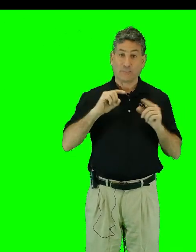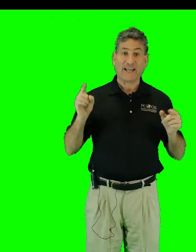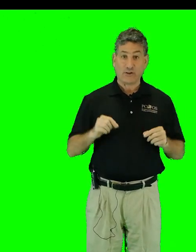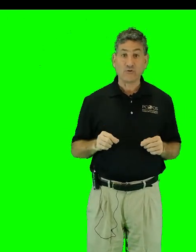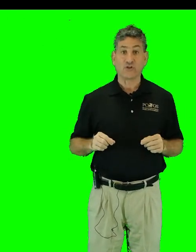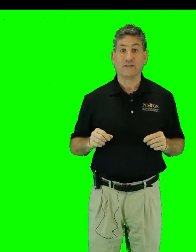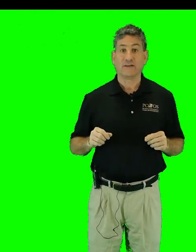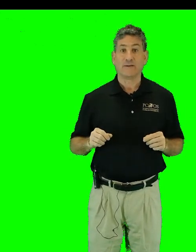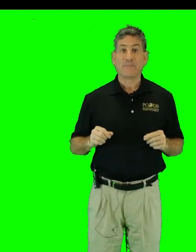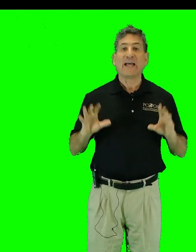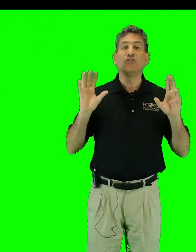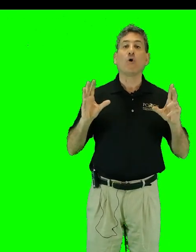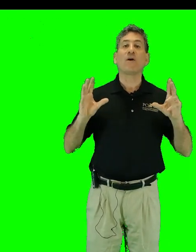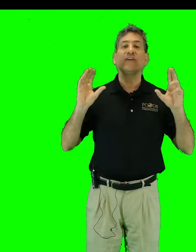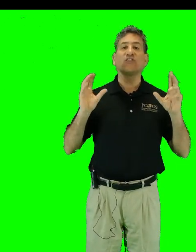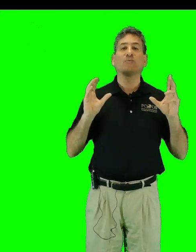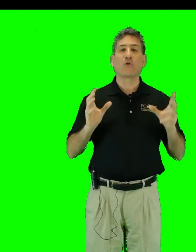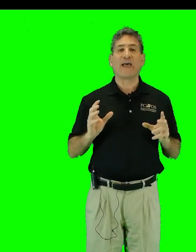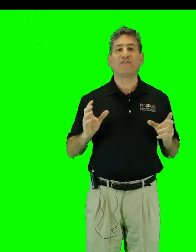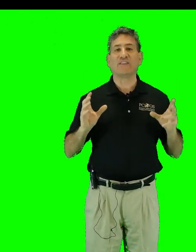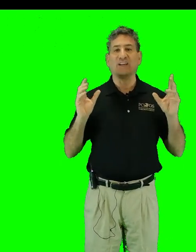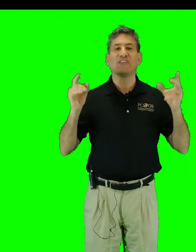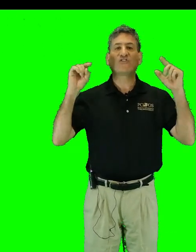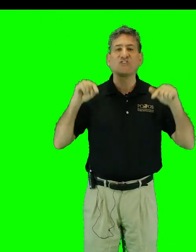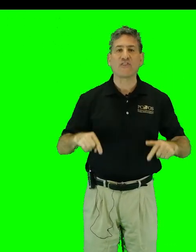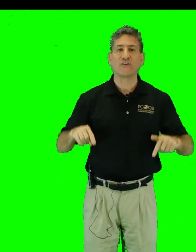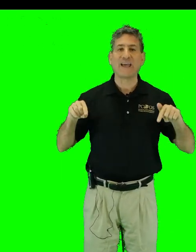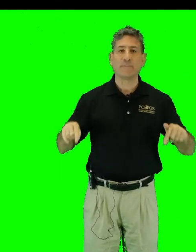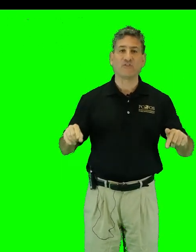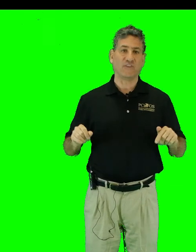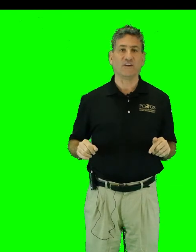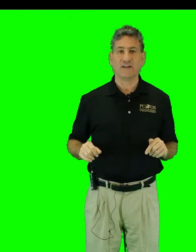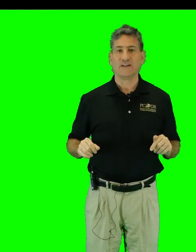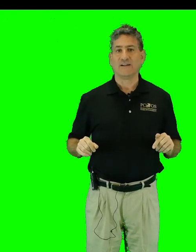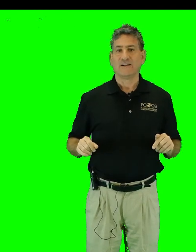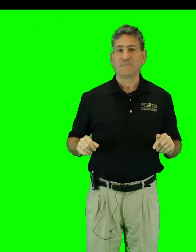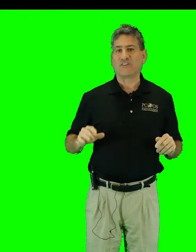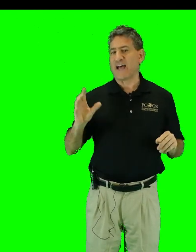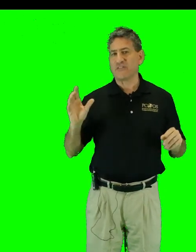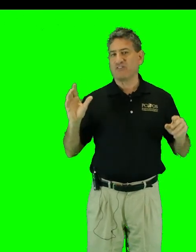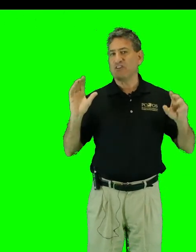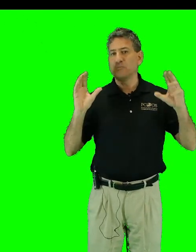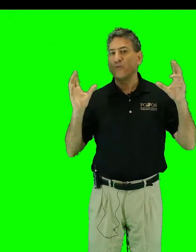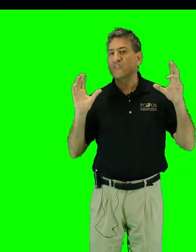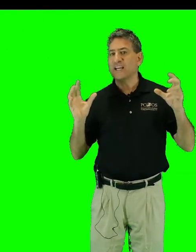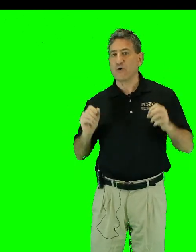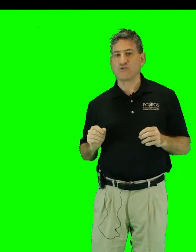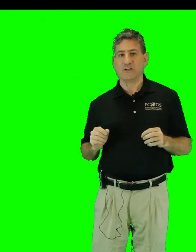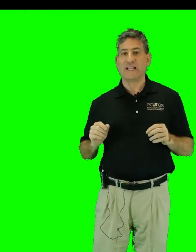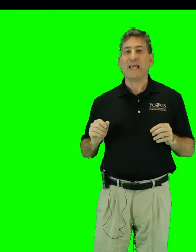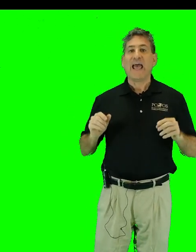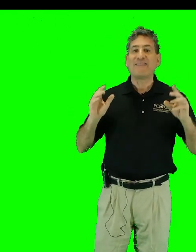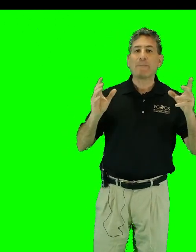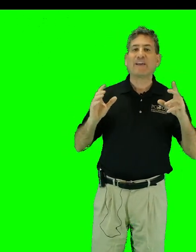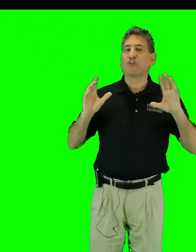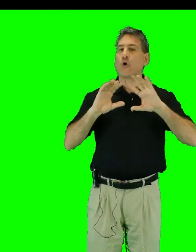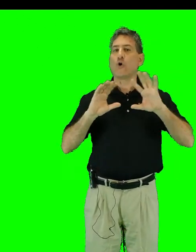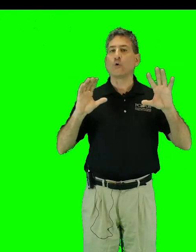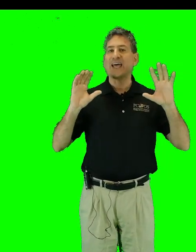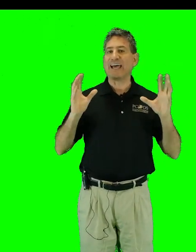a planet Ocean. And nowhere is this more evident than in the Southern Hemisphere. The South, see, is mostly ocean, and that makes a whole hell